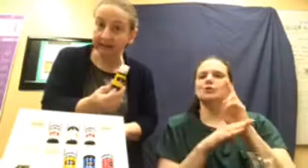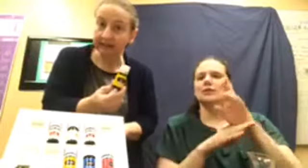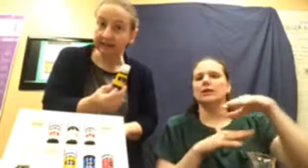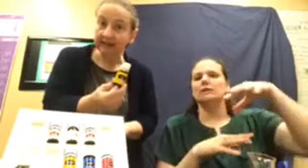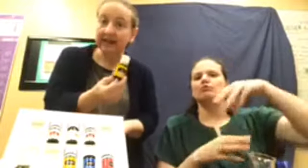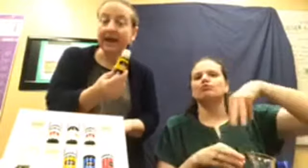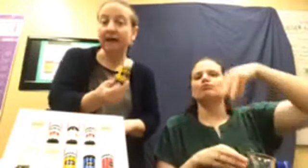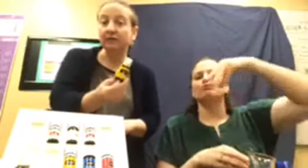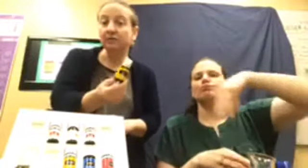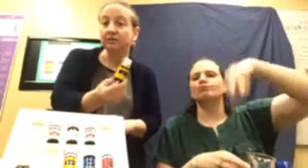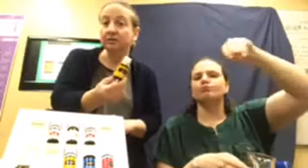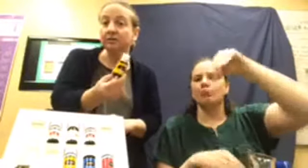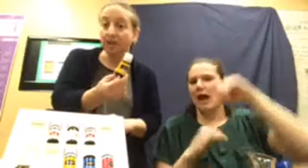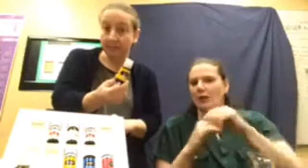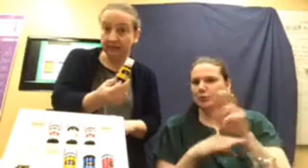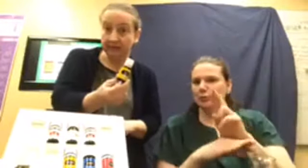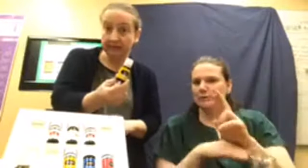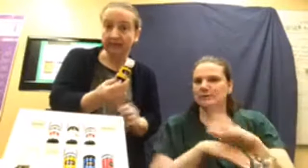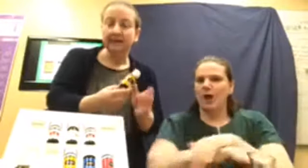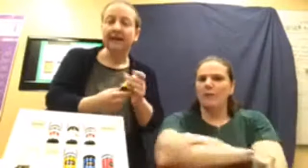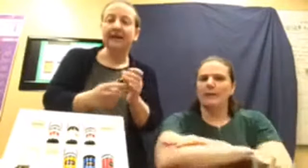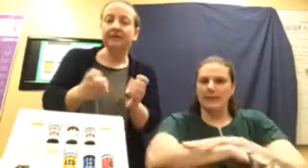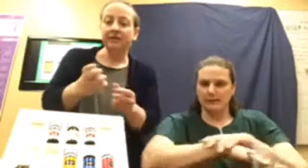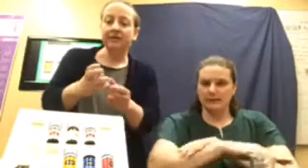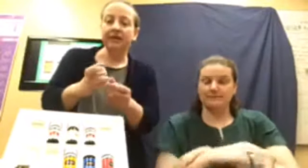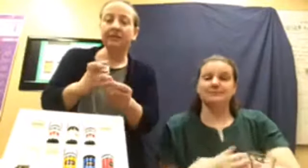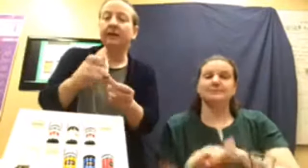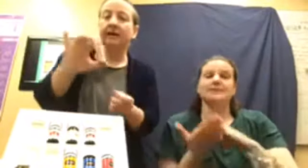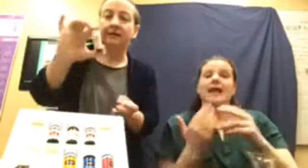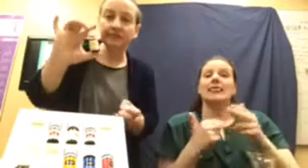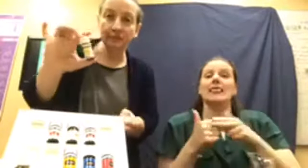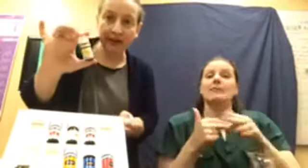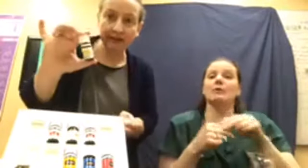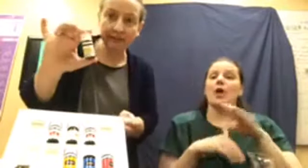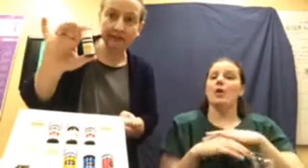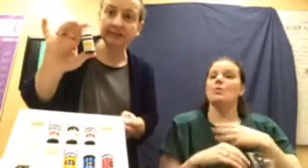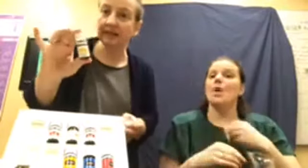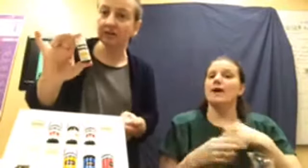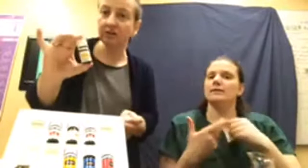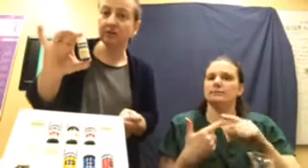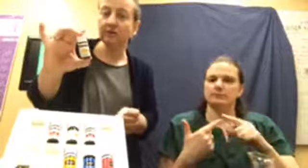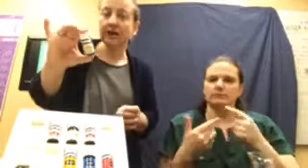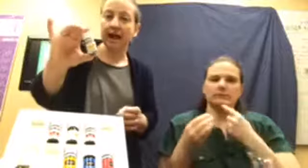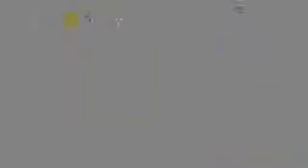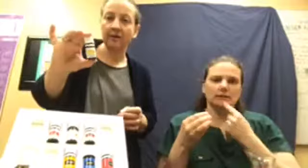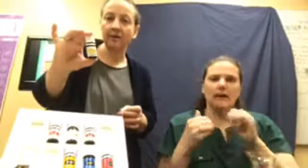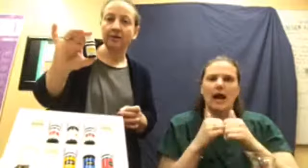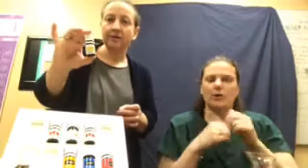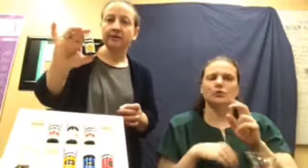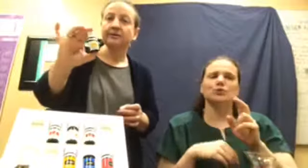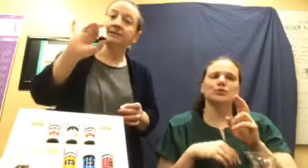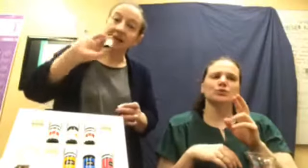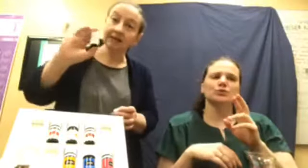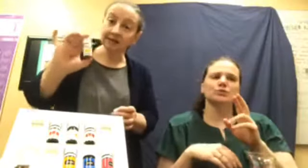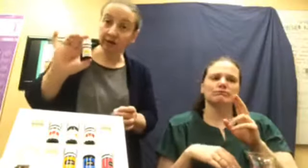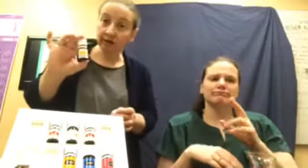and how you use it topically. And the label on this white label tells you how to take it internally.